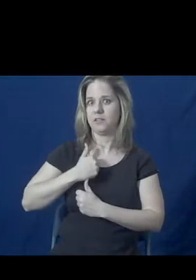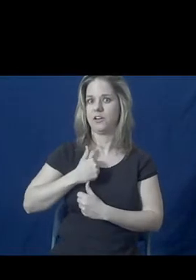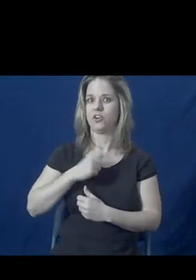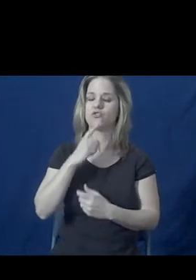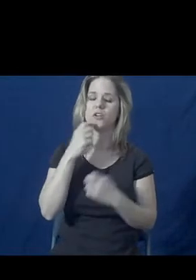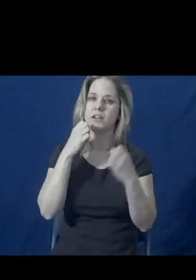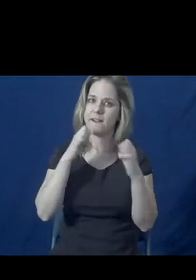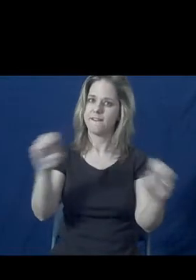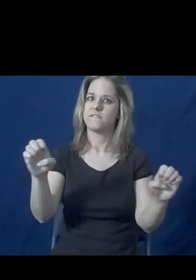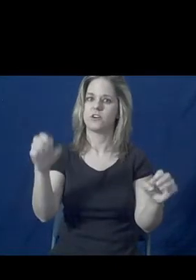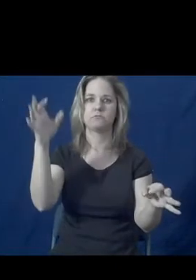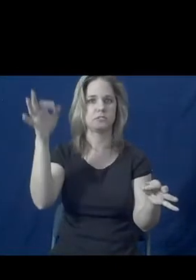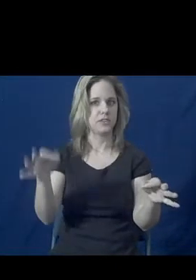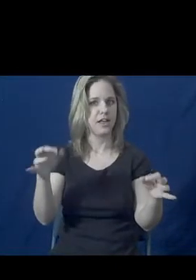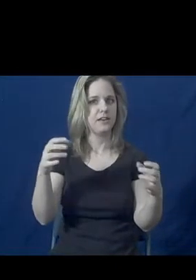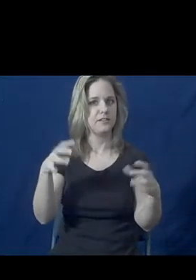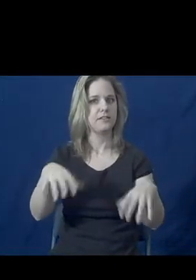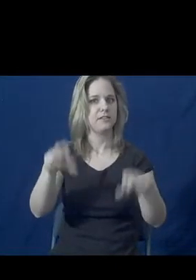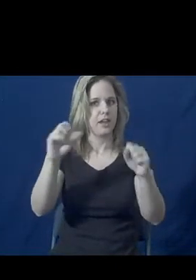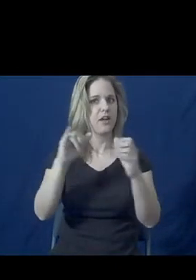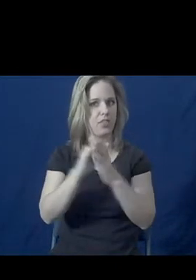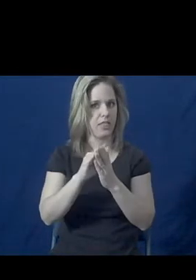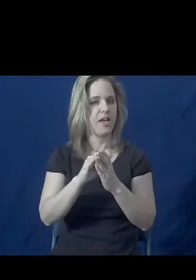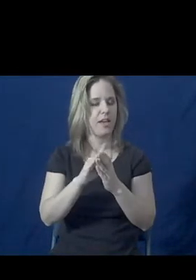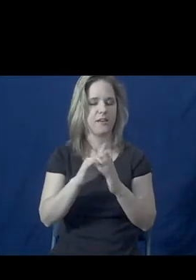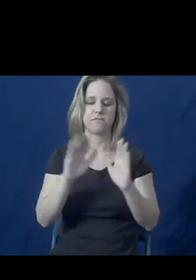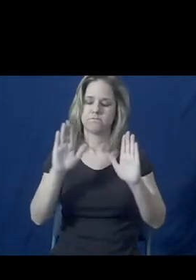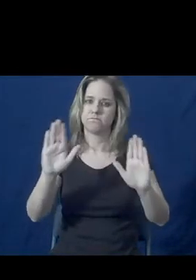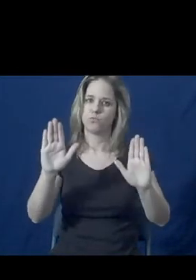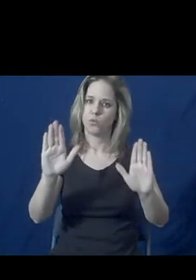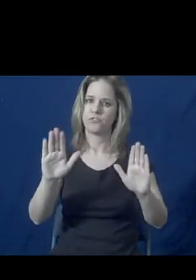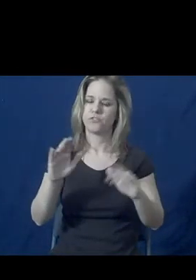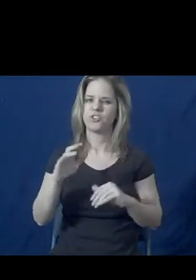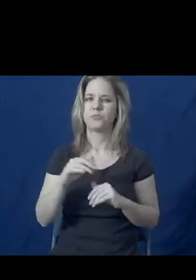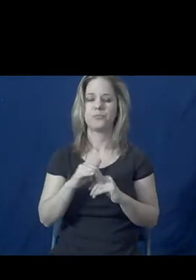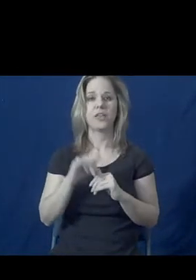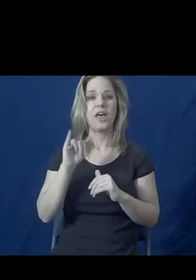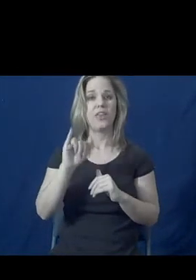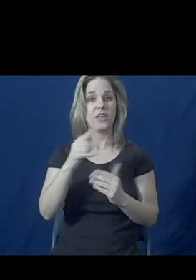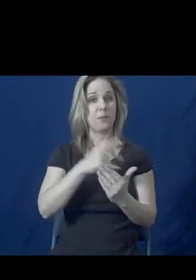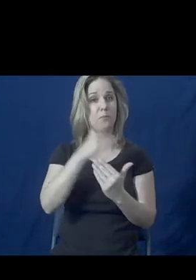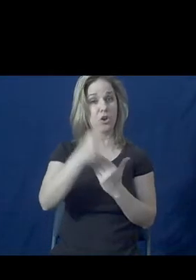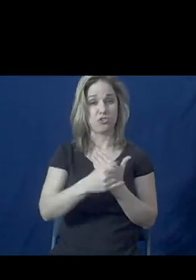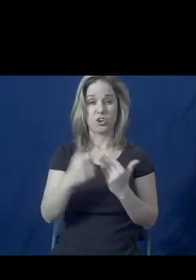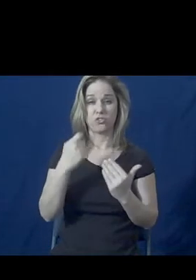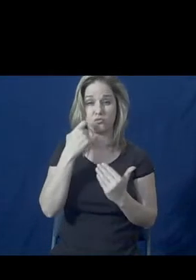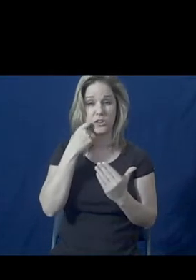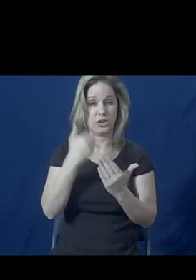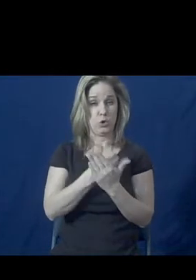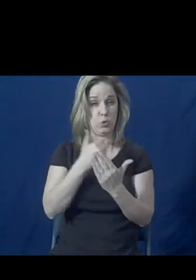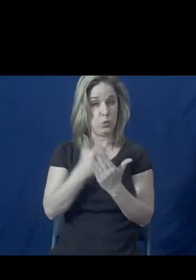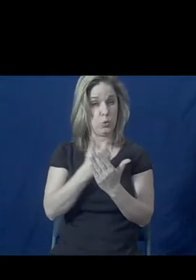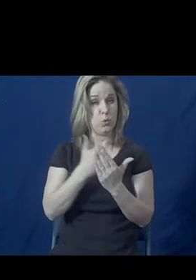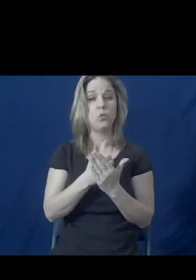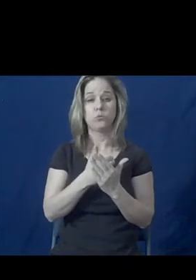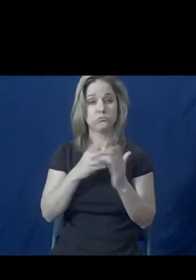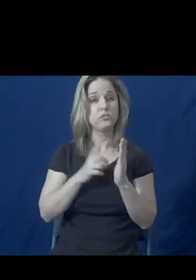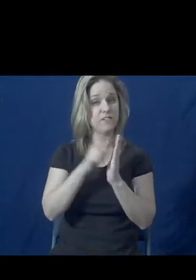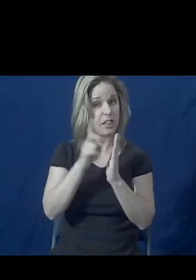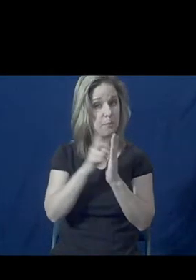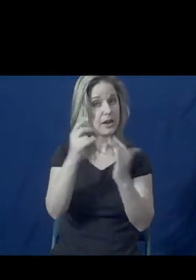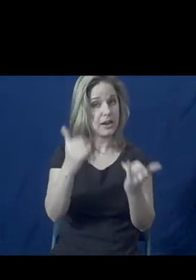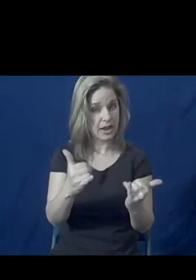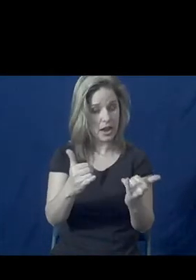to do that very thing to certify the victim advocates. That is currently in development. It's a very new operation for us.